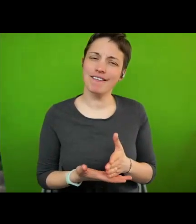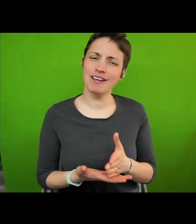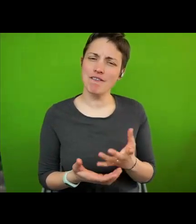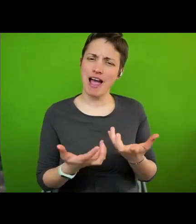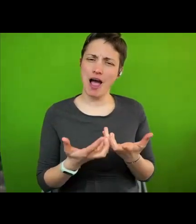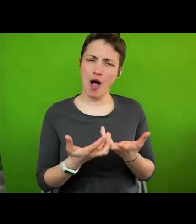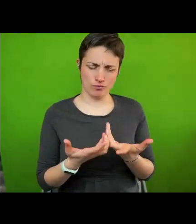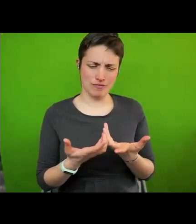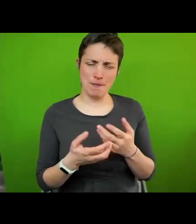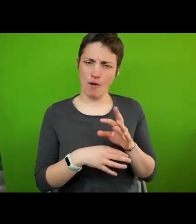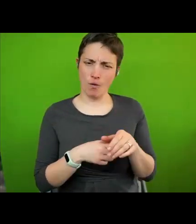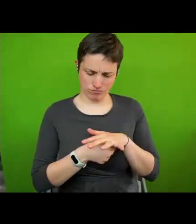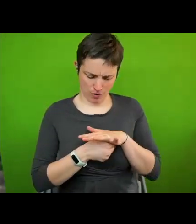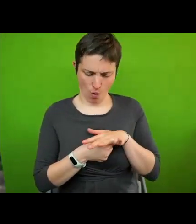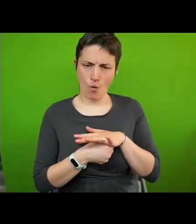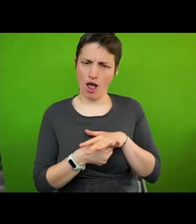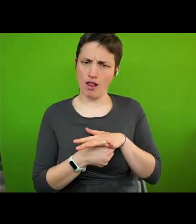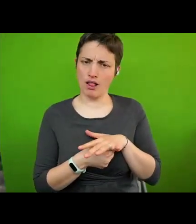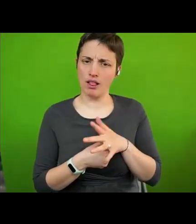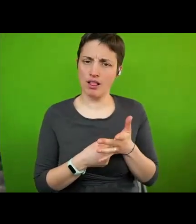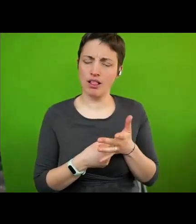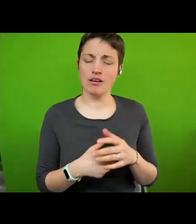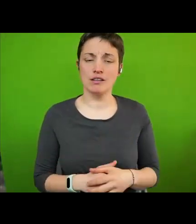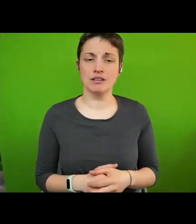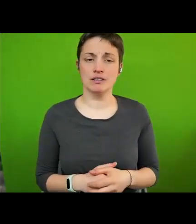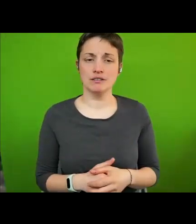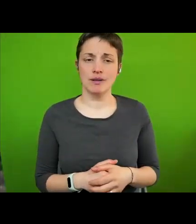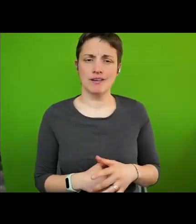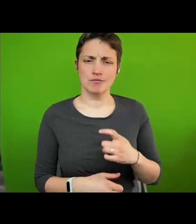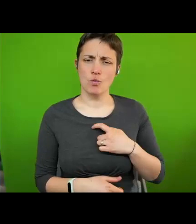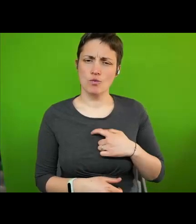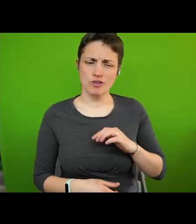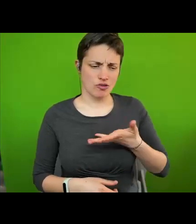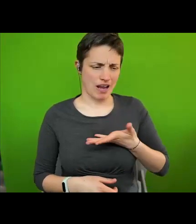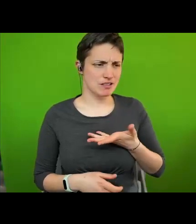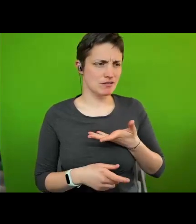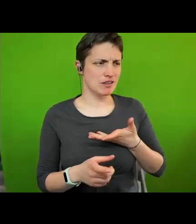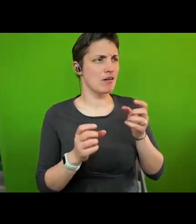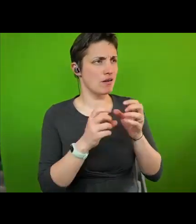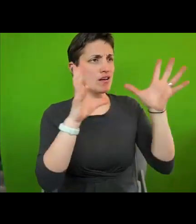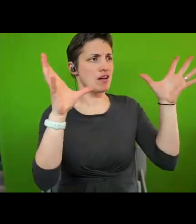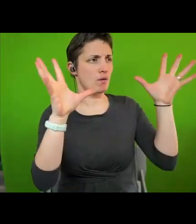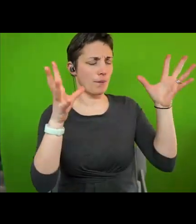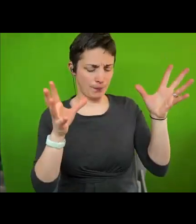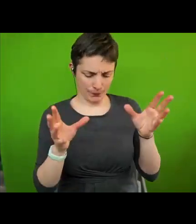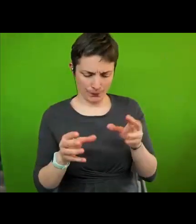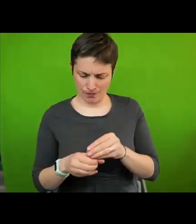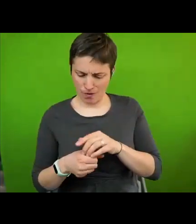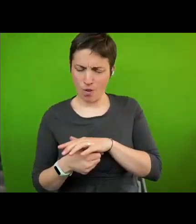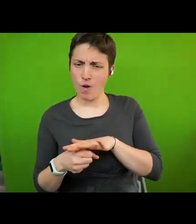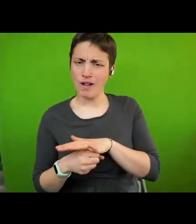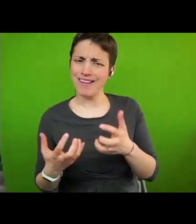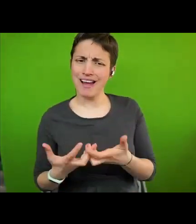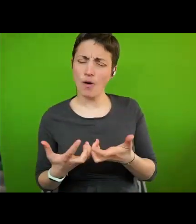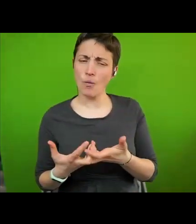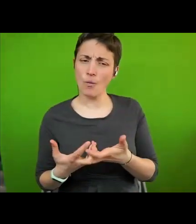And how the idea of human rights at the local level emerged and became to be what I think